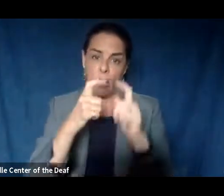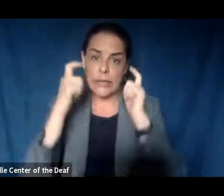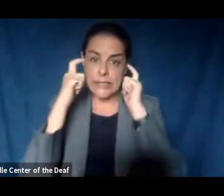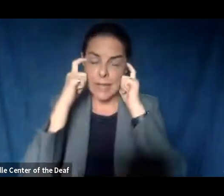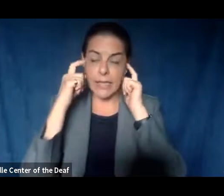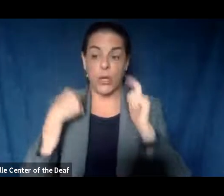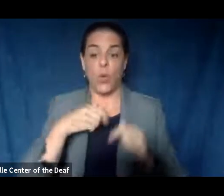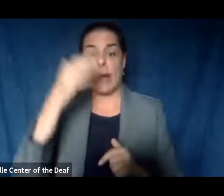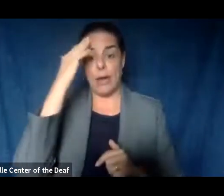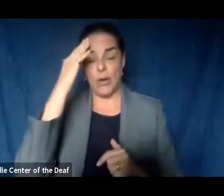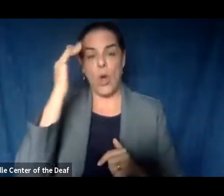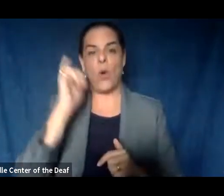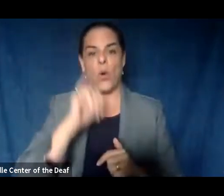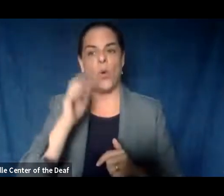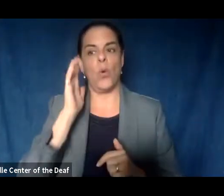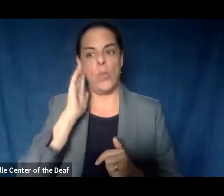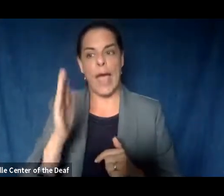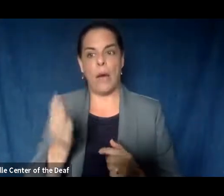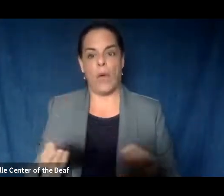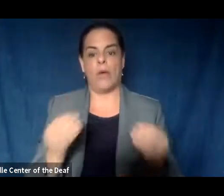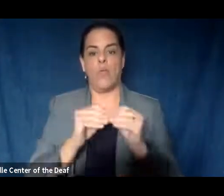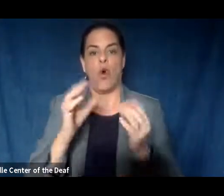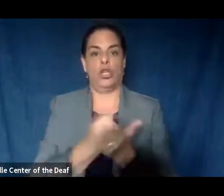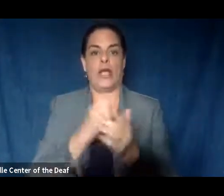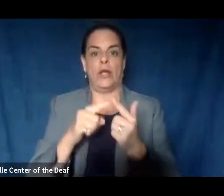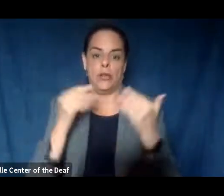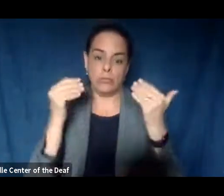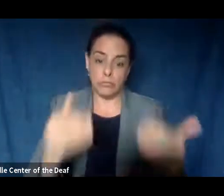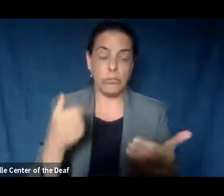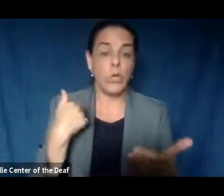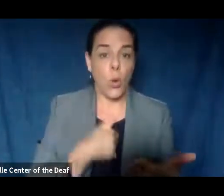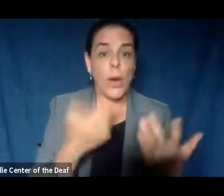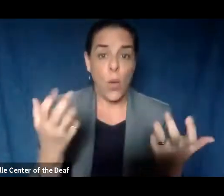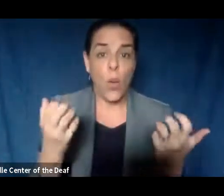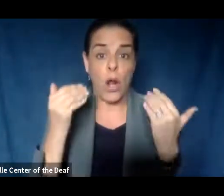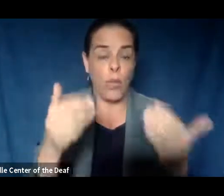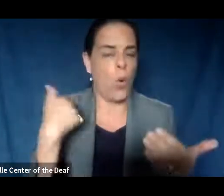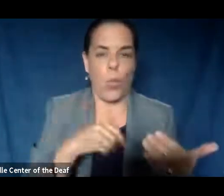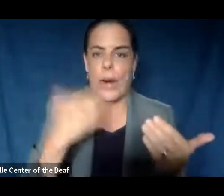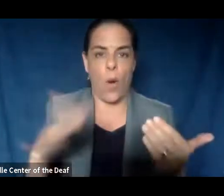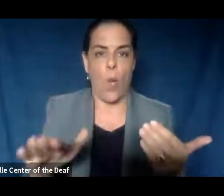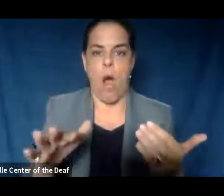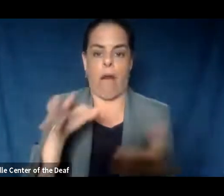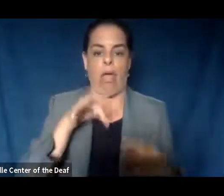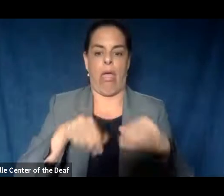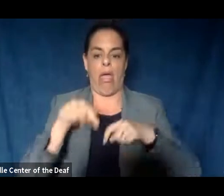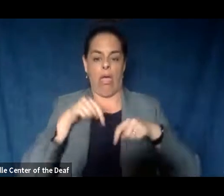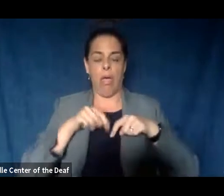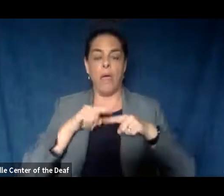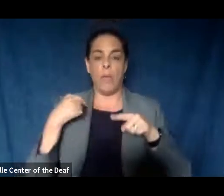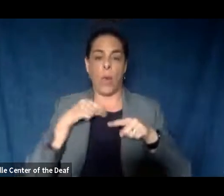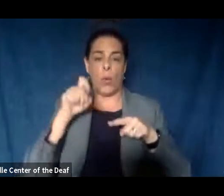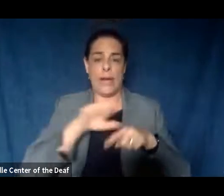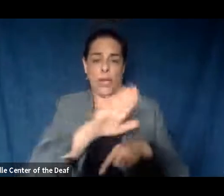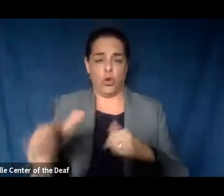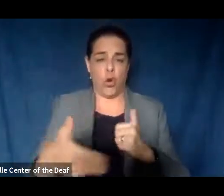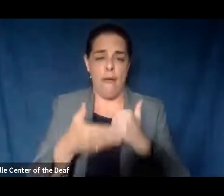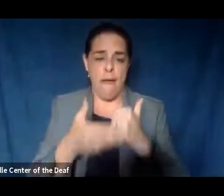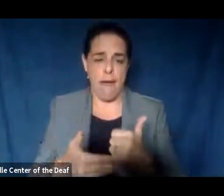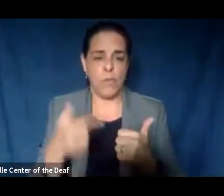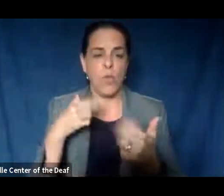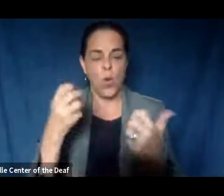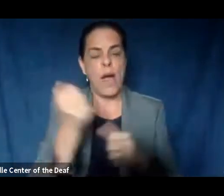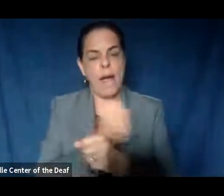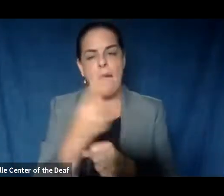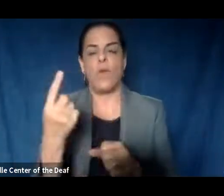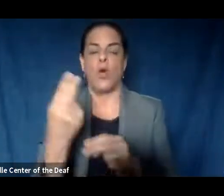increase the chance that we get to move forward. We want to move forward. We don't want to move backward, but we need your help to do that. So we want everybody to